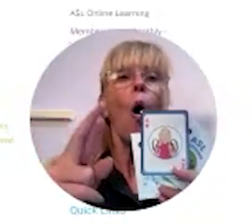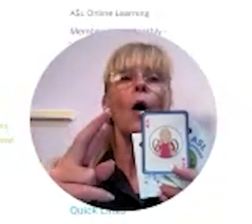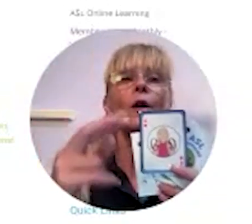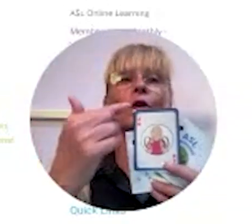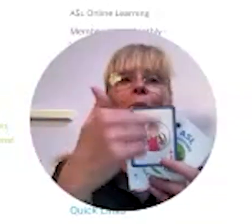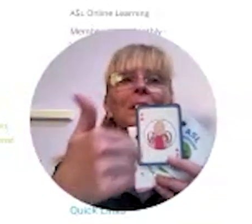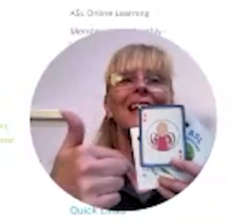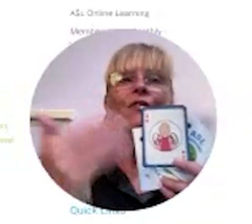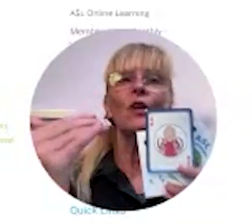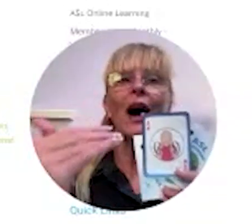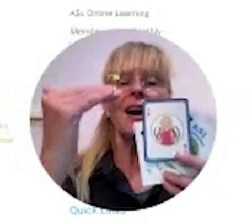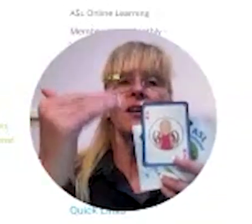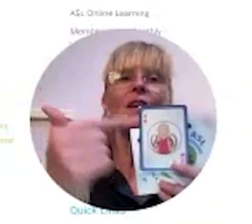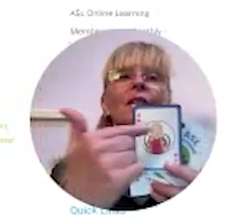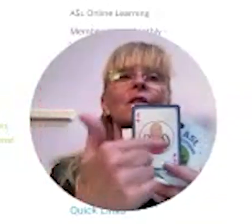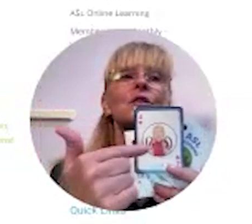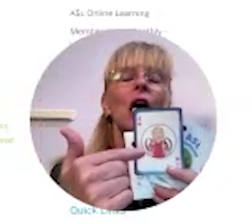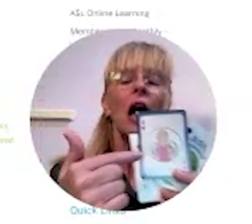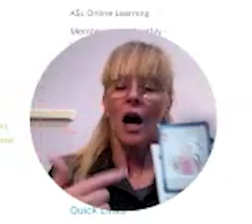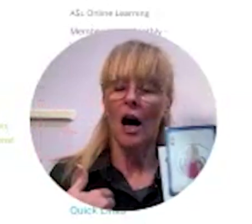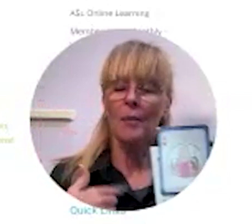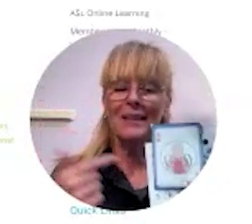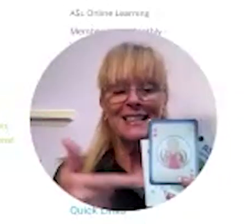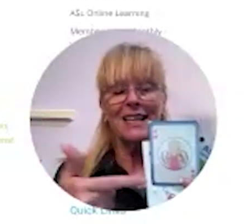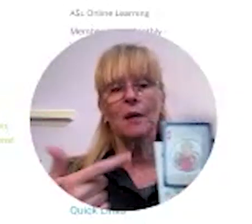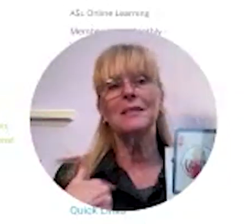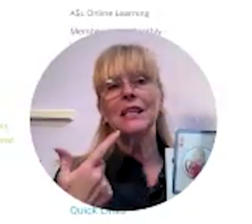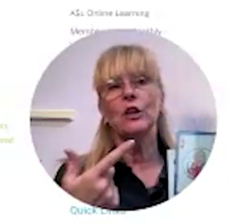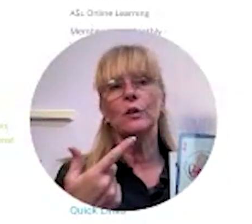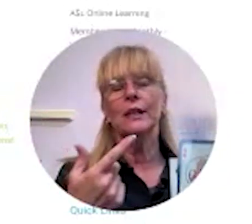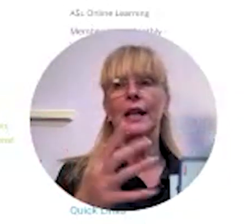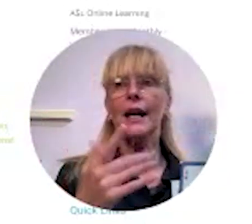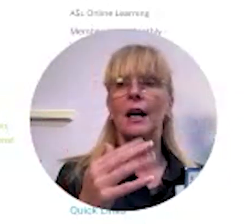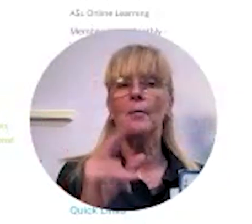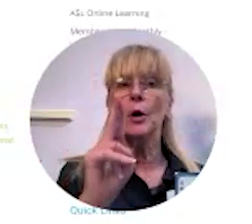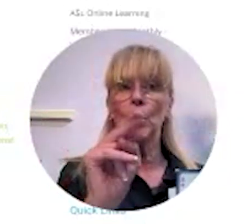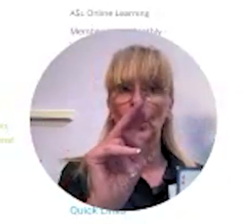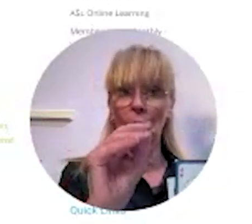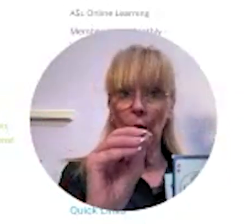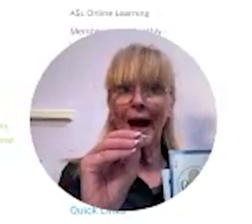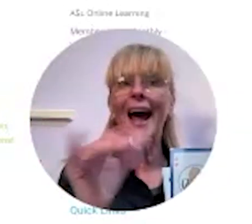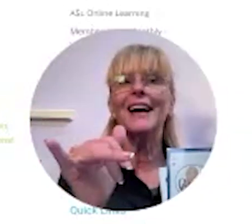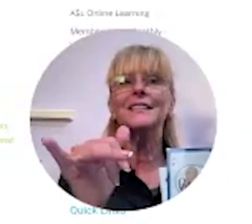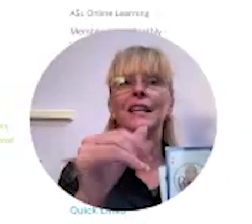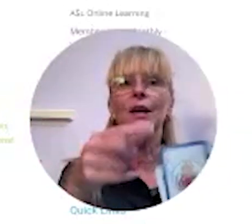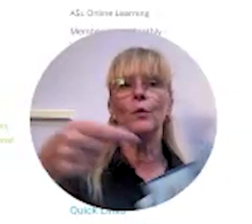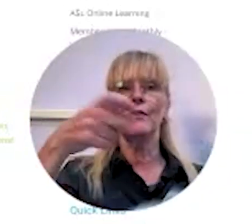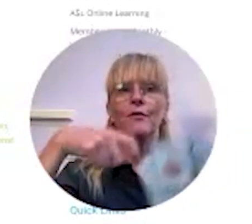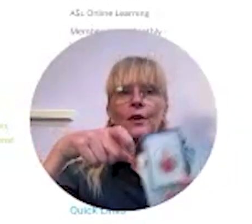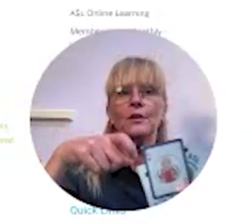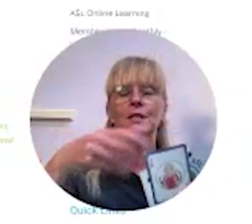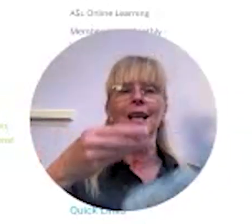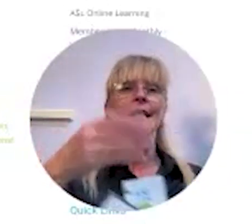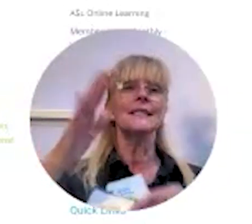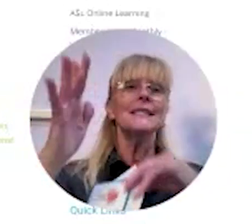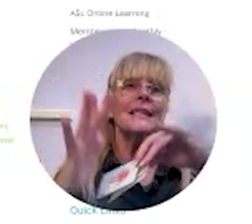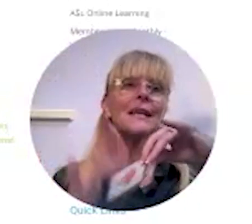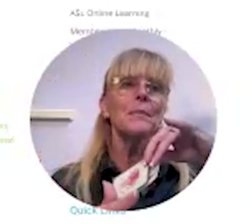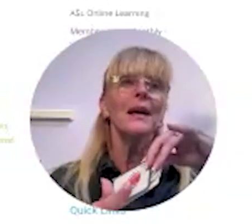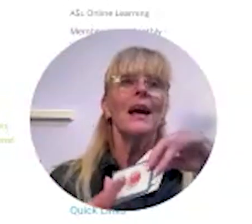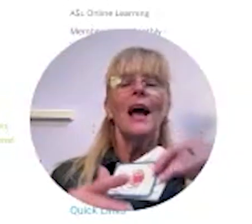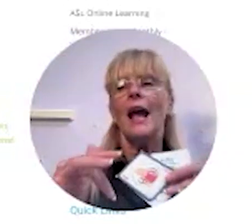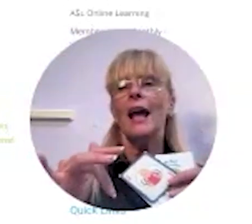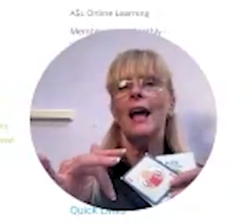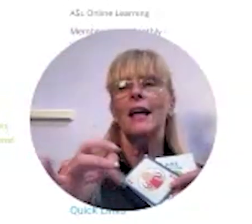or you can play for higher levels this comes included like um udo has the reverse and